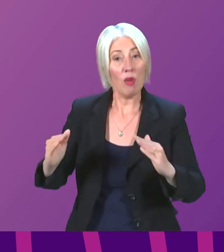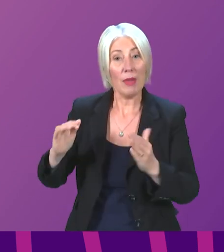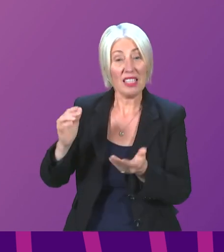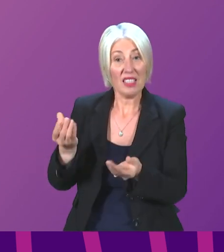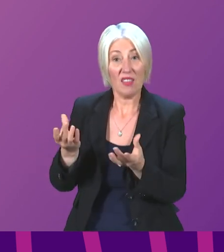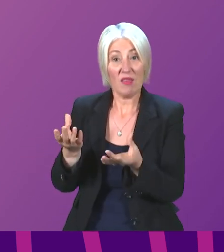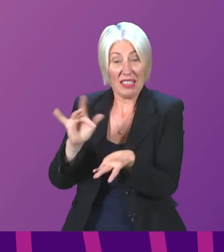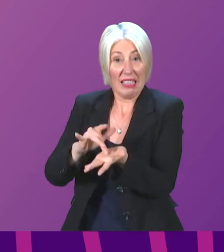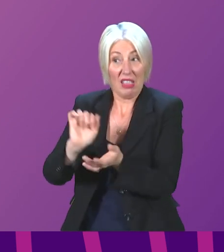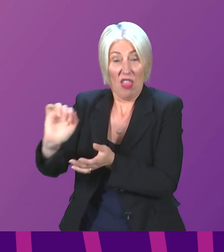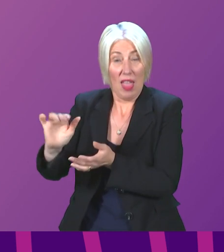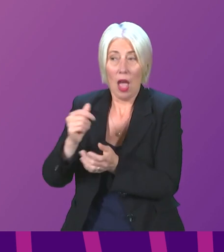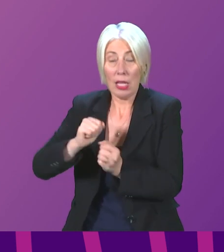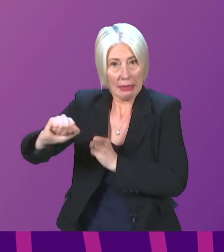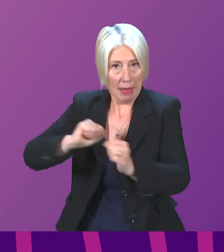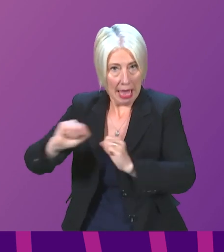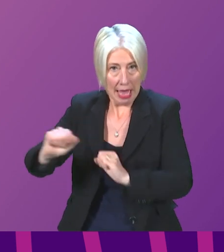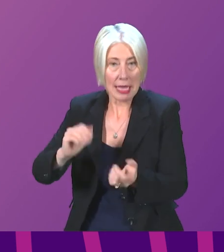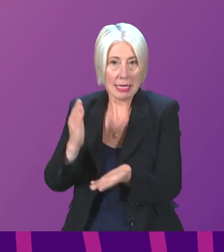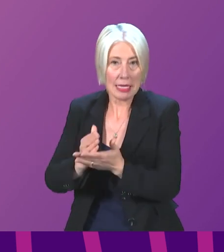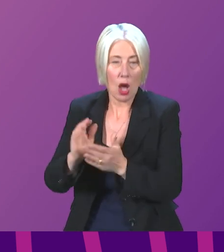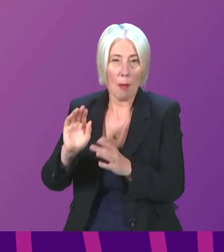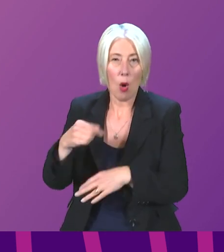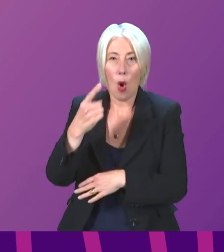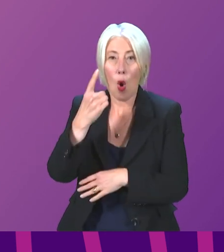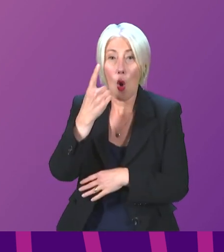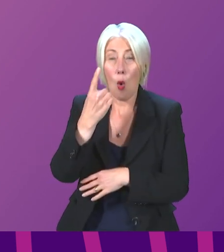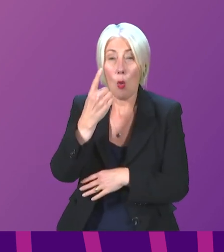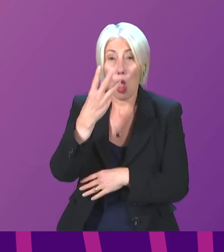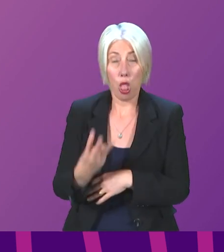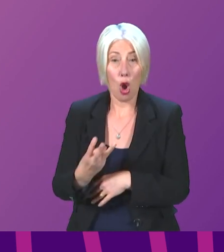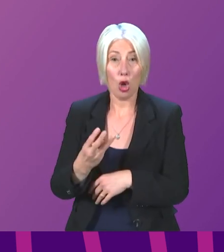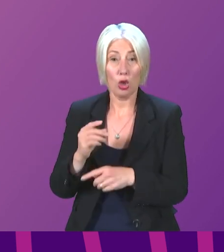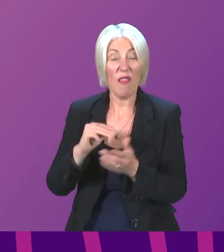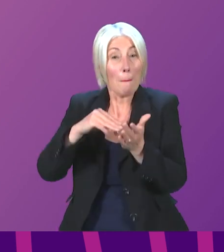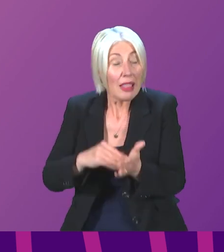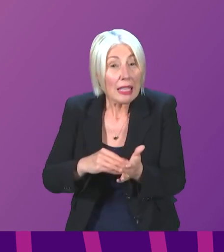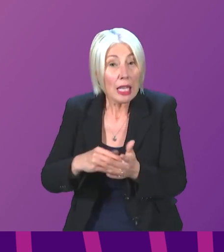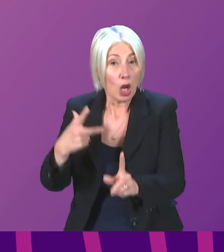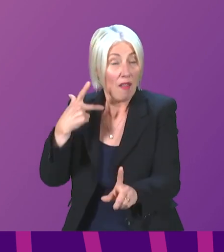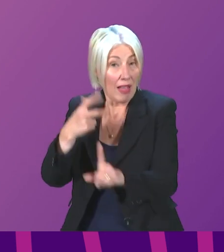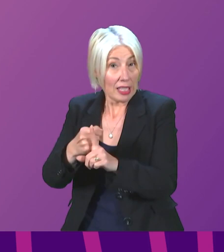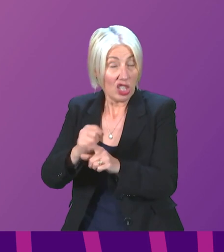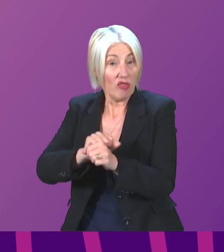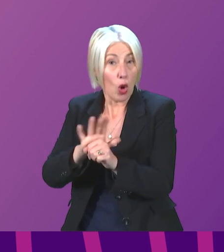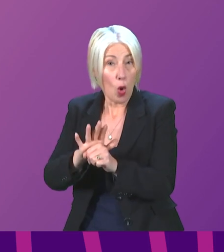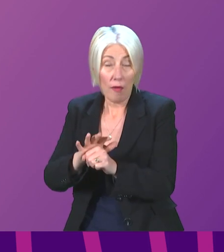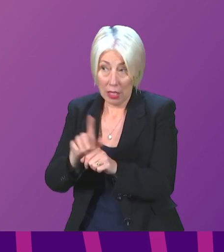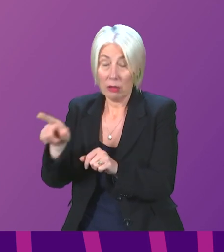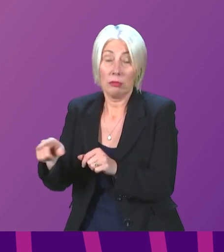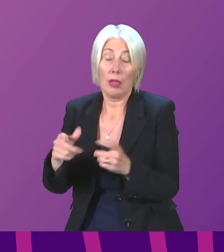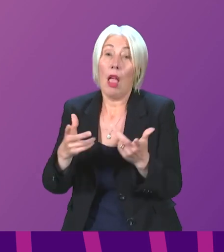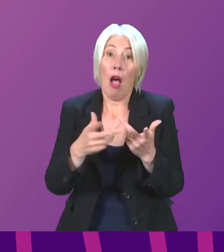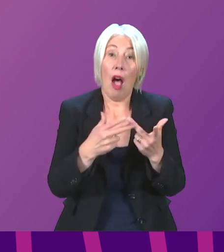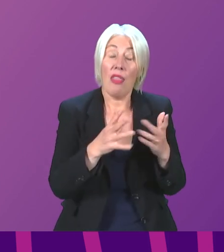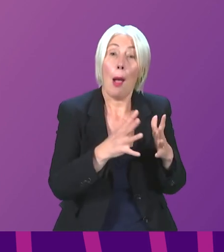provides the space for the very welcome over a third of a million COVID vaccinations, and like other mass vaccination centres, are